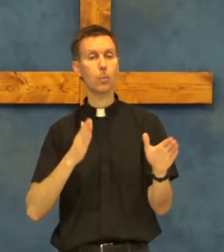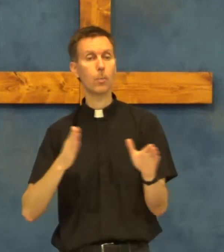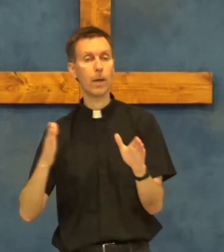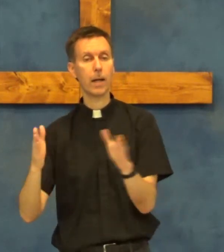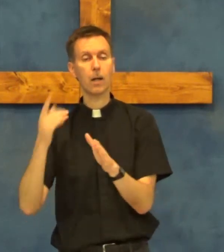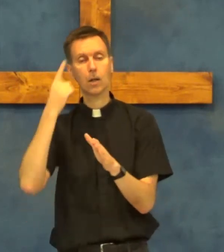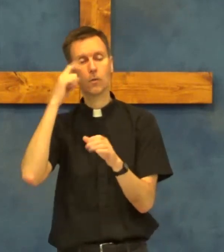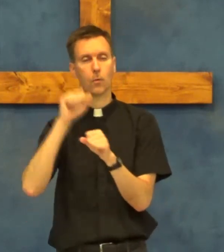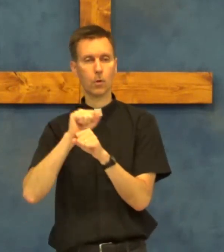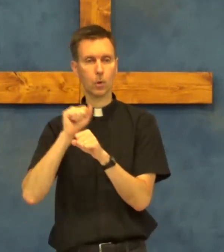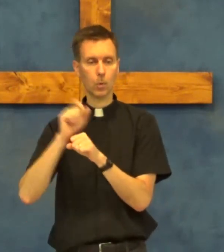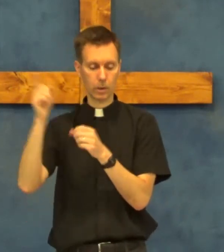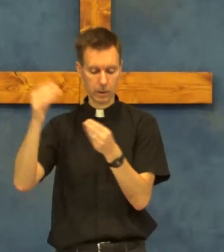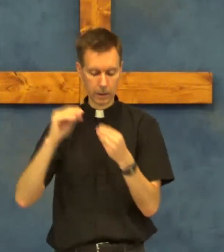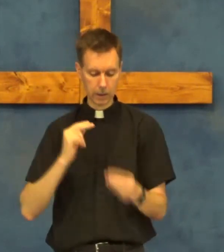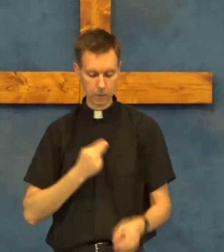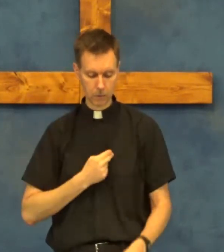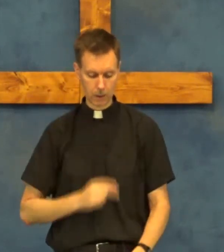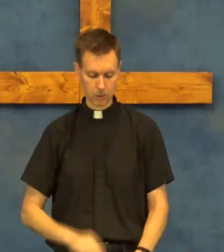prepare for the work that he gives us